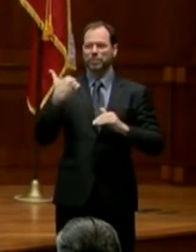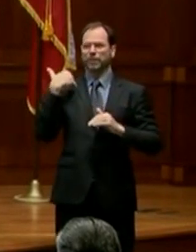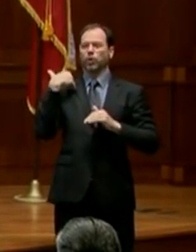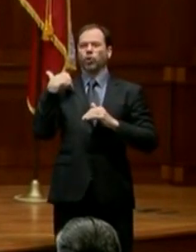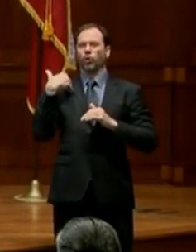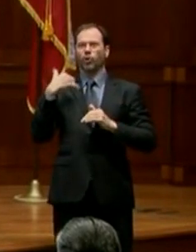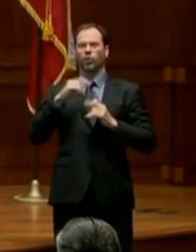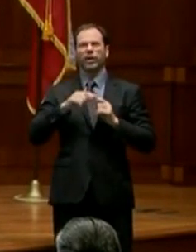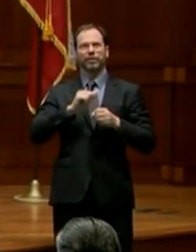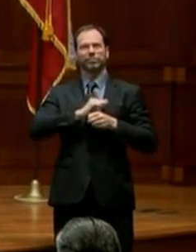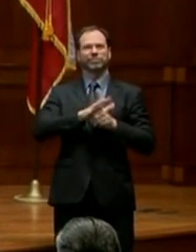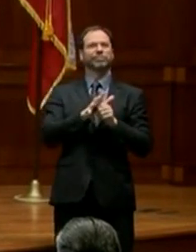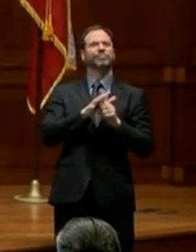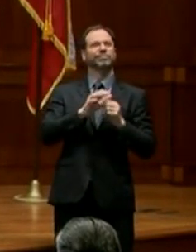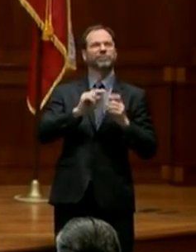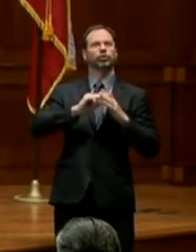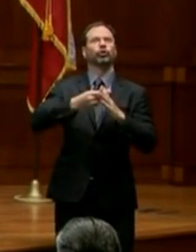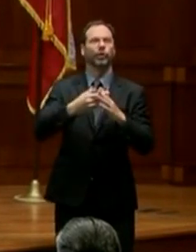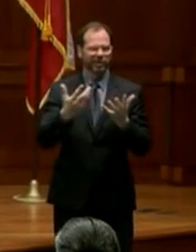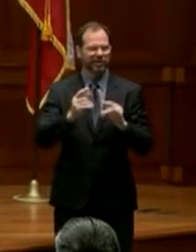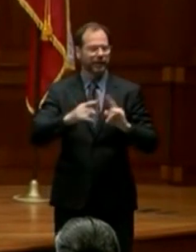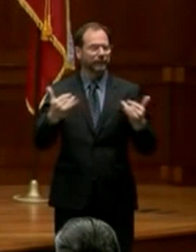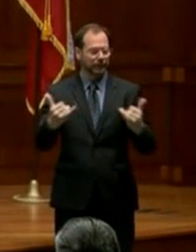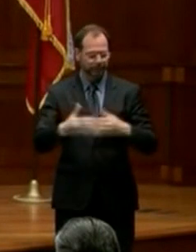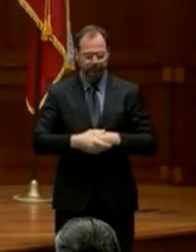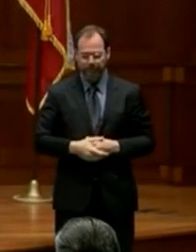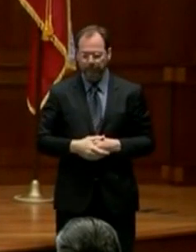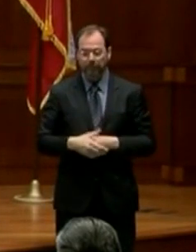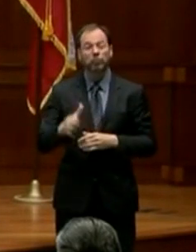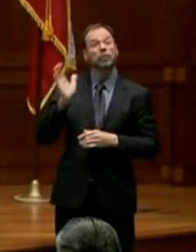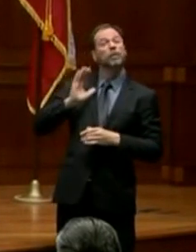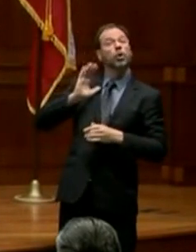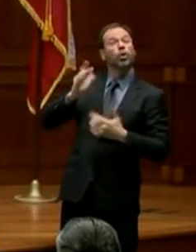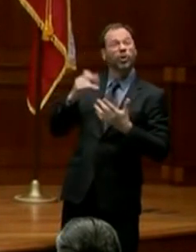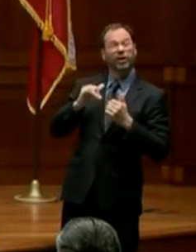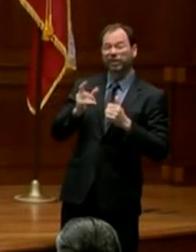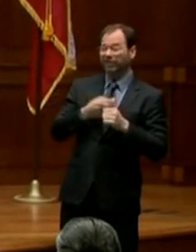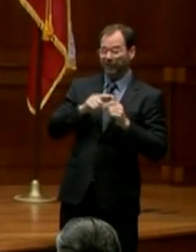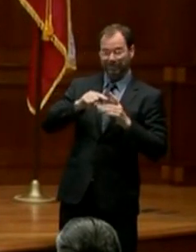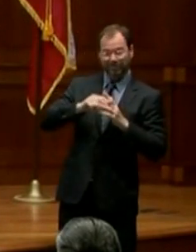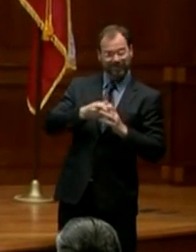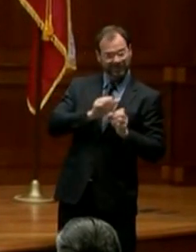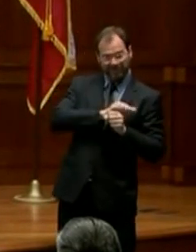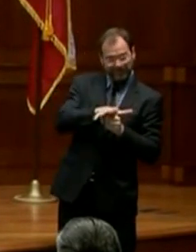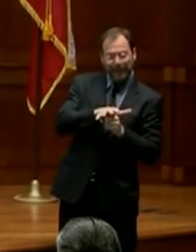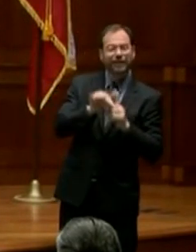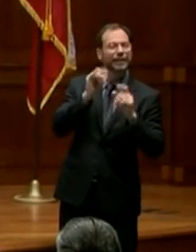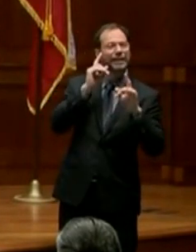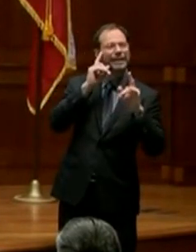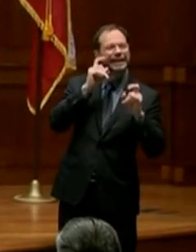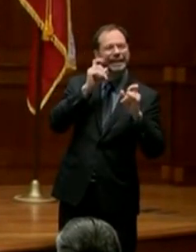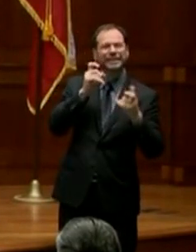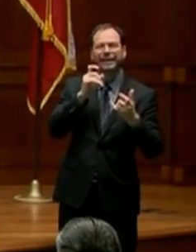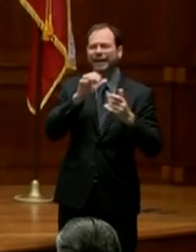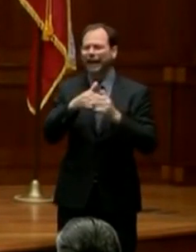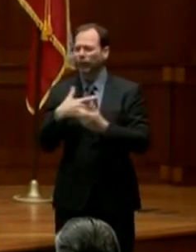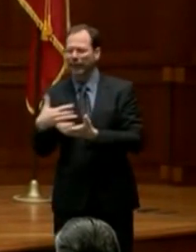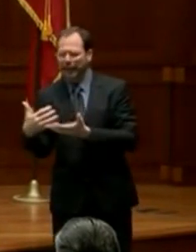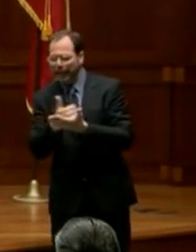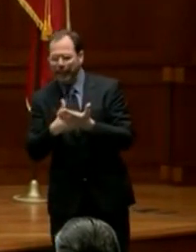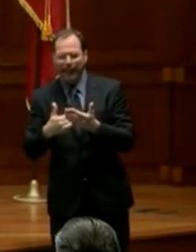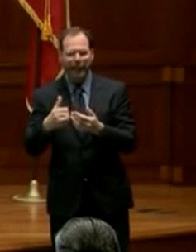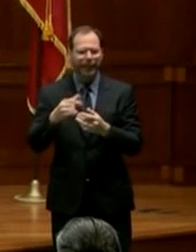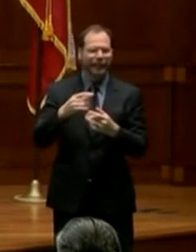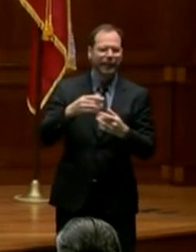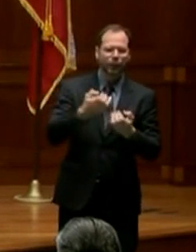stages of our response to the coronavirus. In the early stages, a lot of the testing collection material or